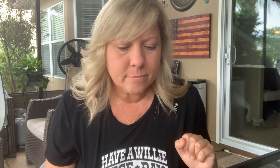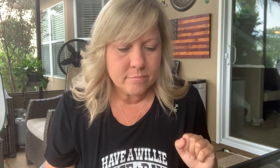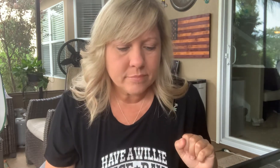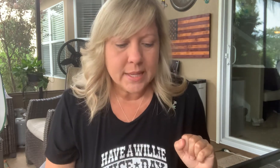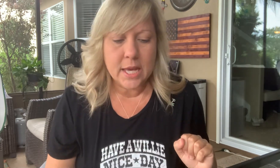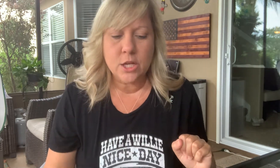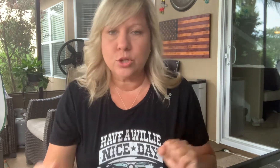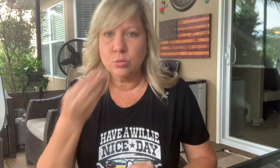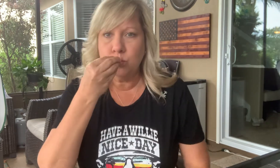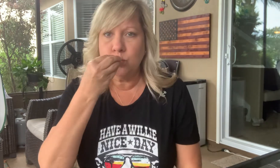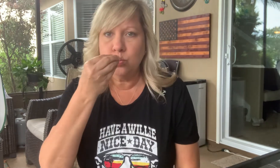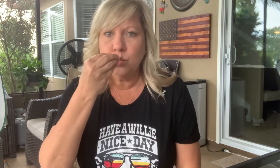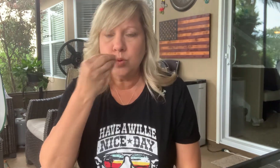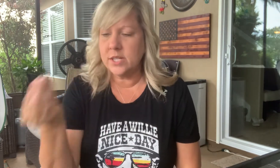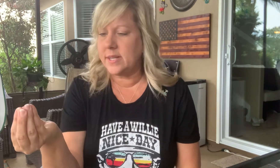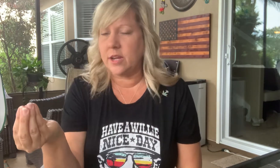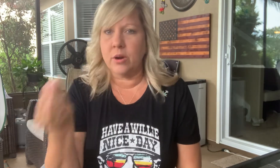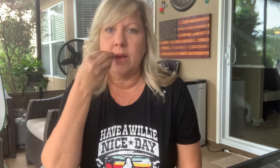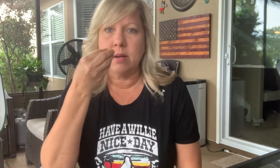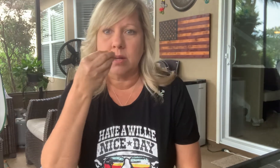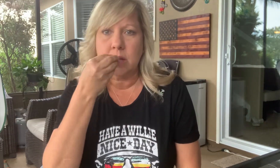Eat. Just take your hand and eat.